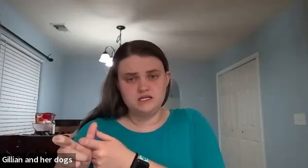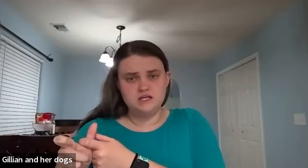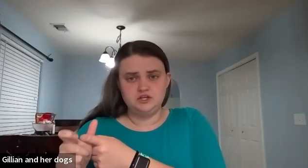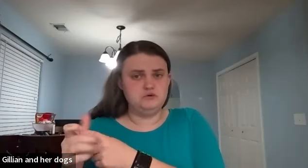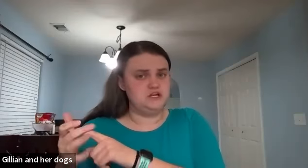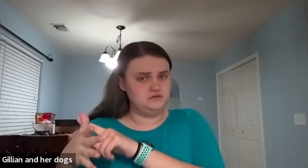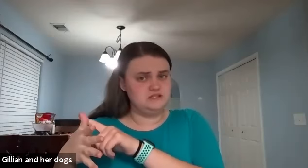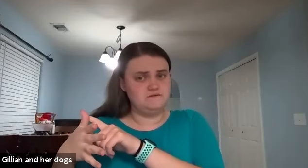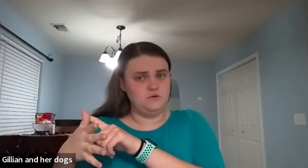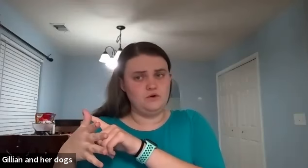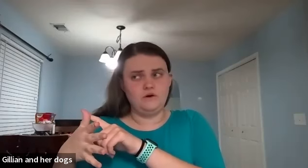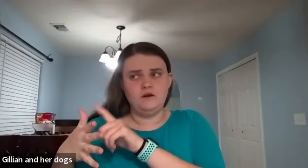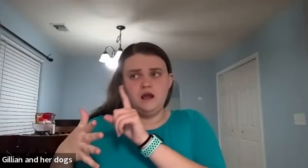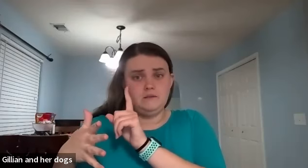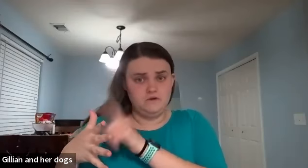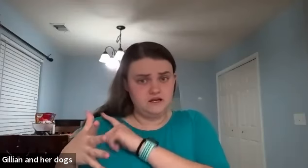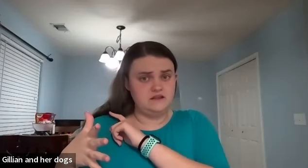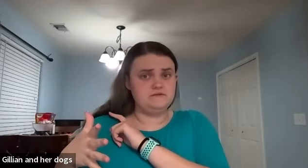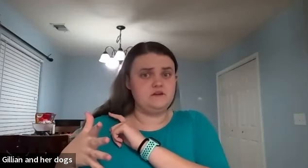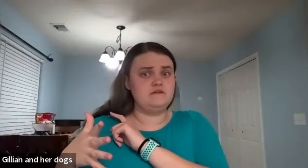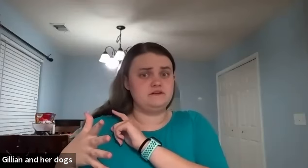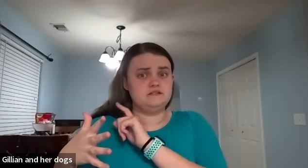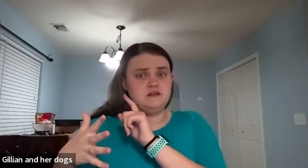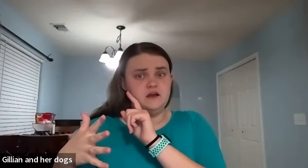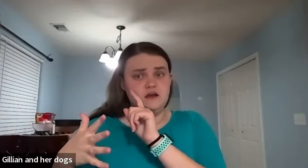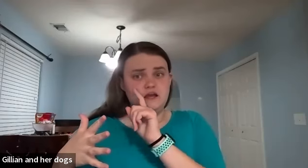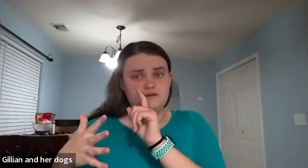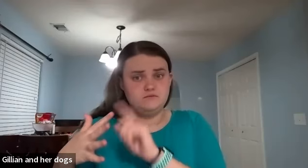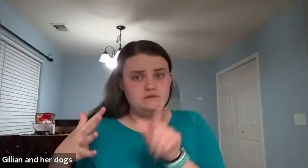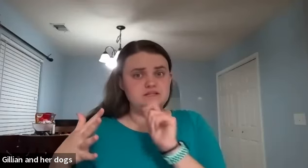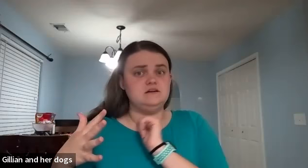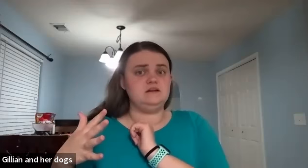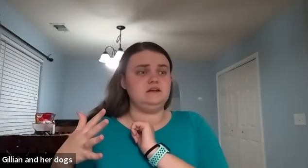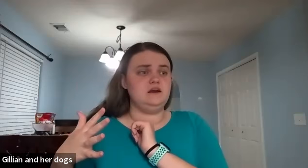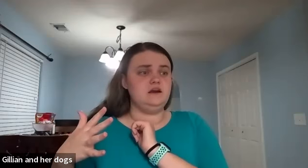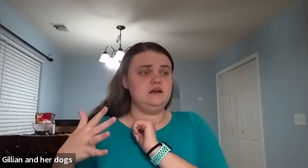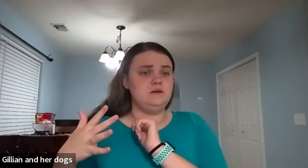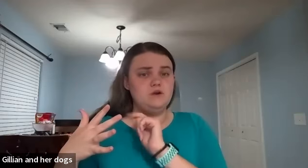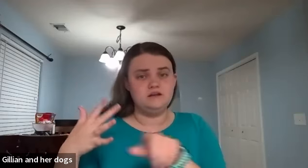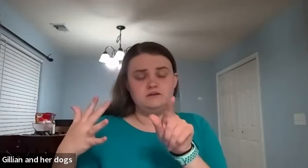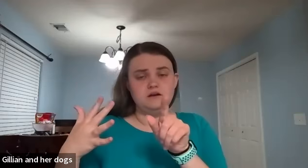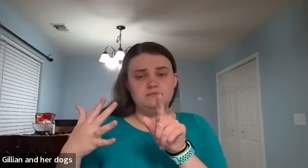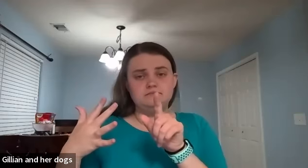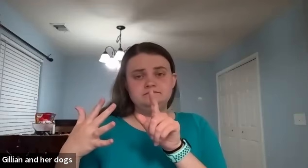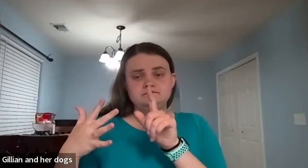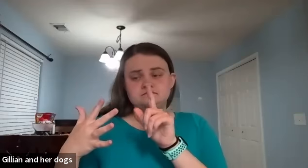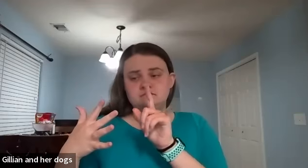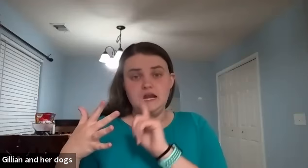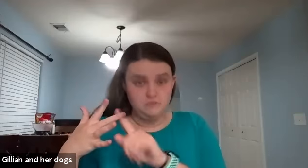you wouldn't use that for i'm running late for the office i have a run in my stocking i am running um i'm